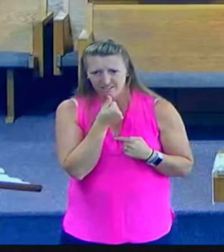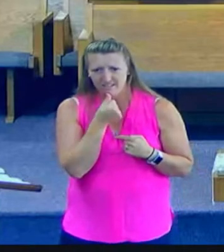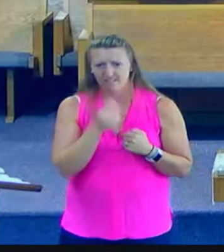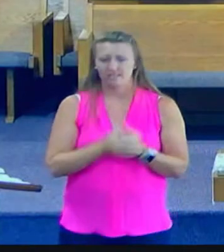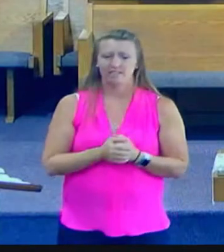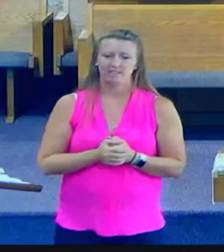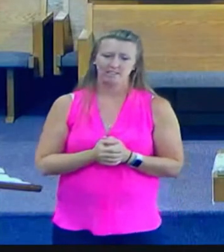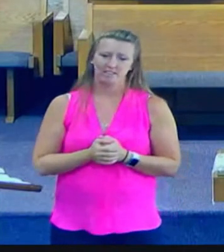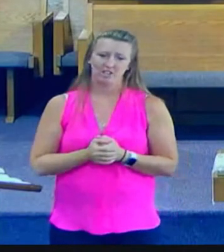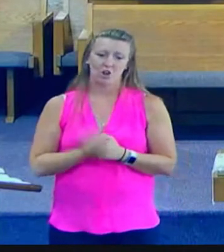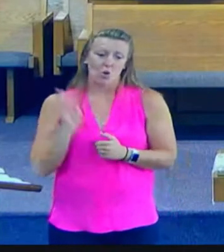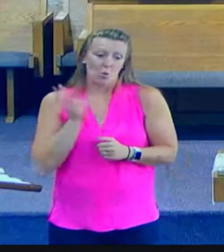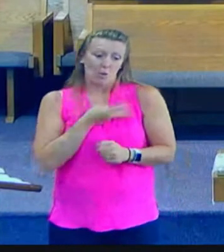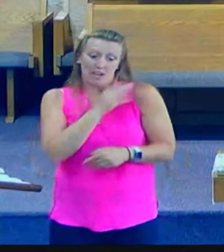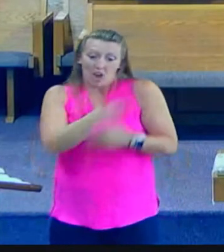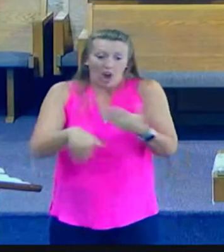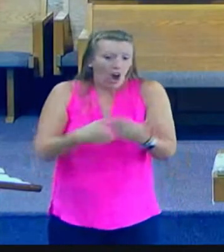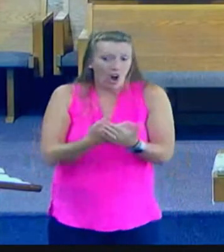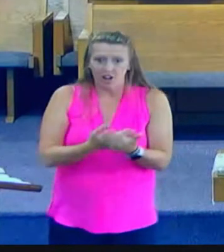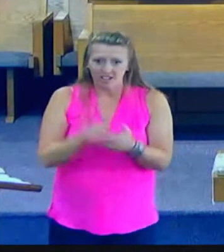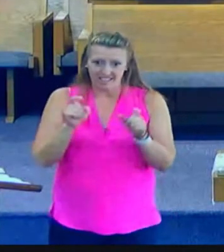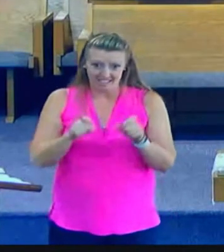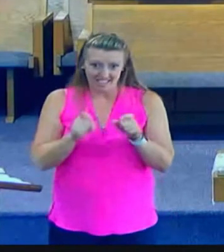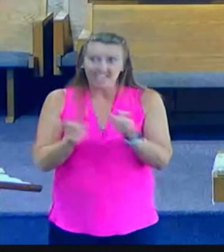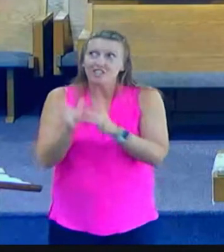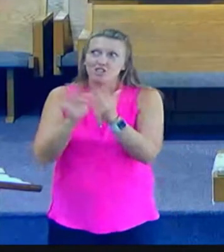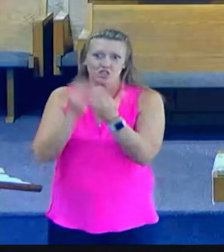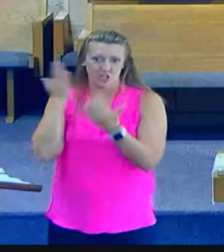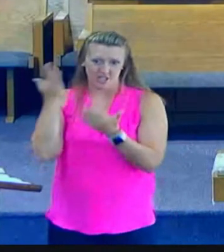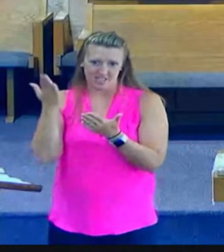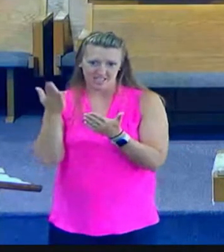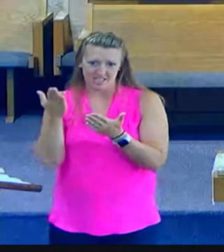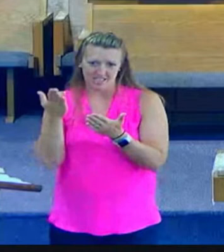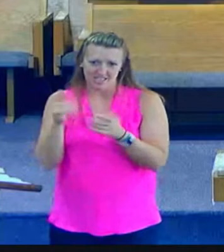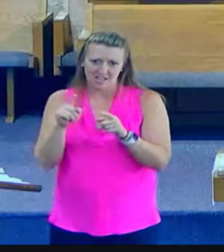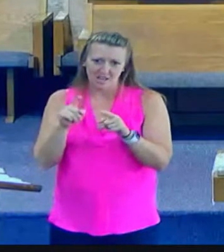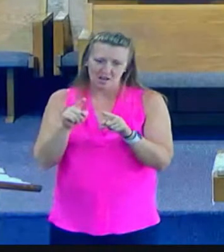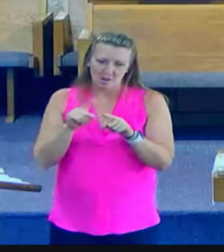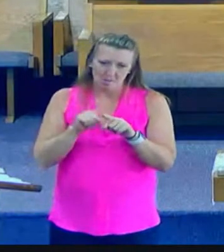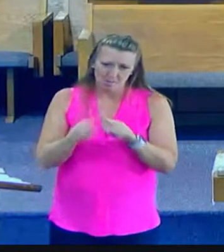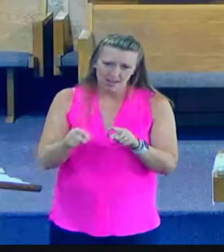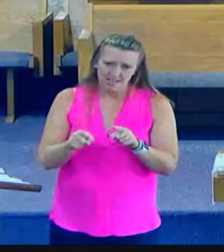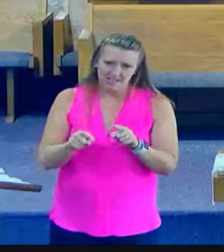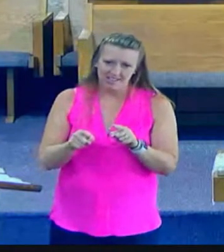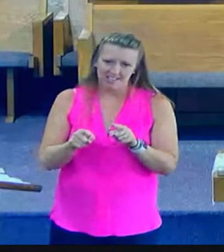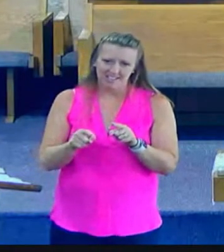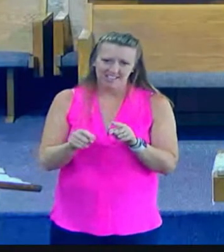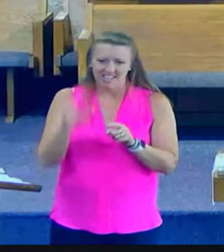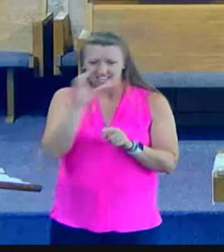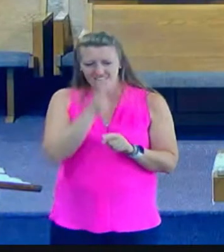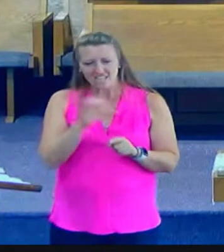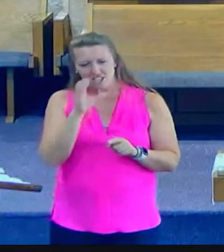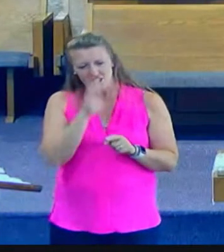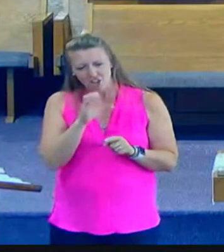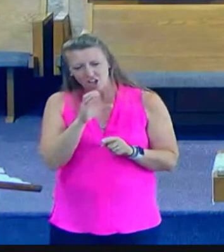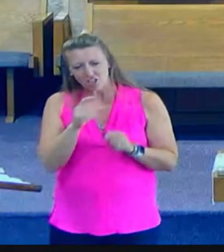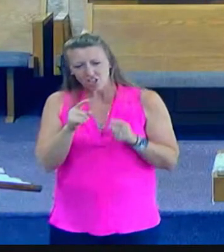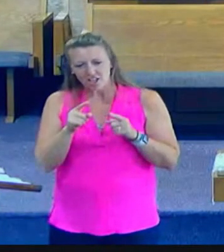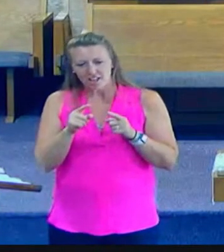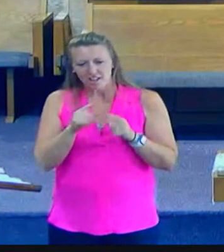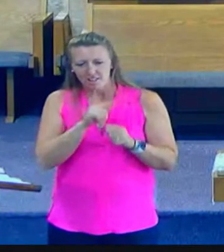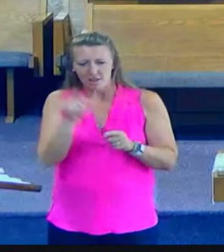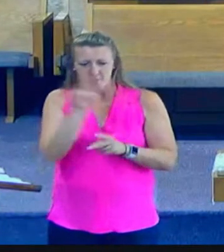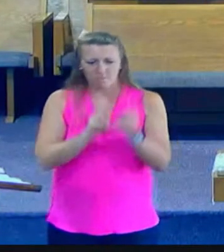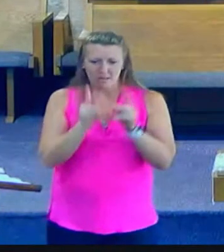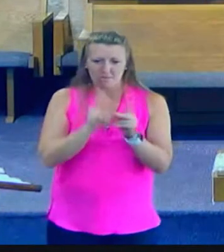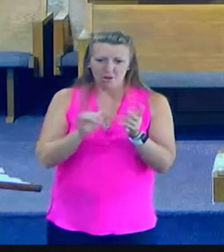the water I shall give him will become in him a fountain of water bubbling up into everlasting life the